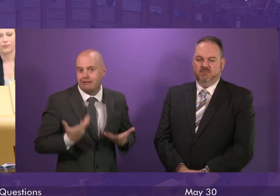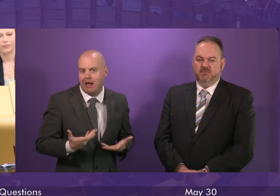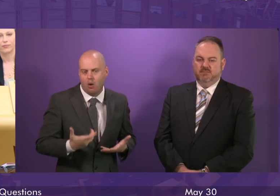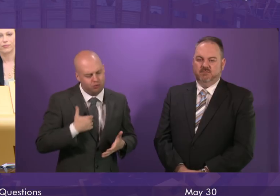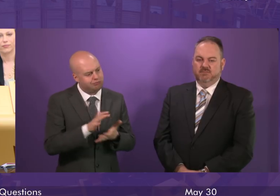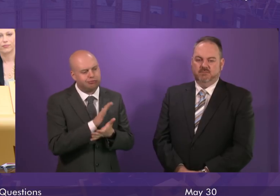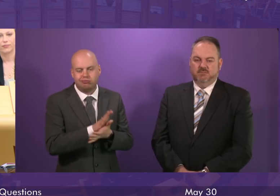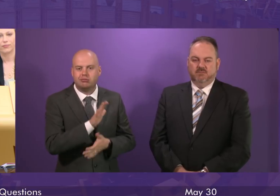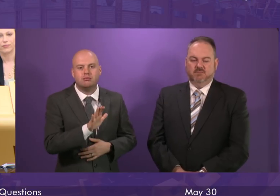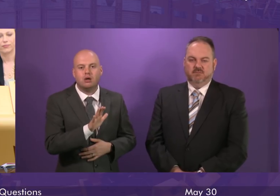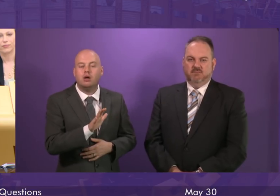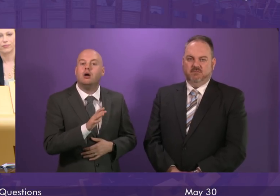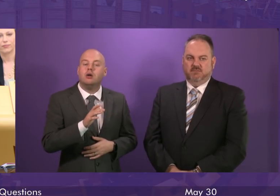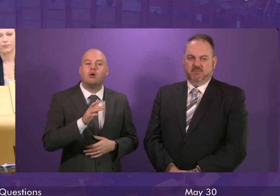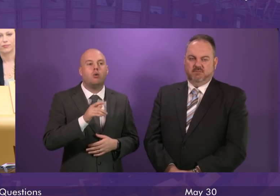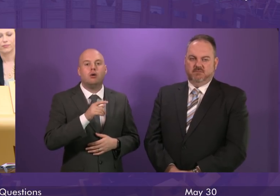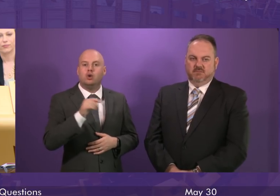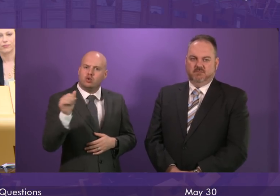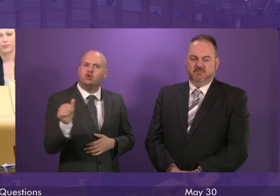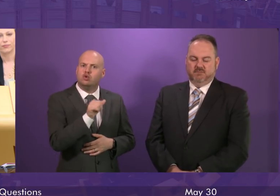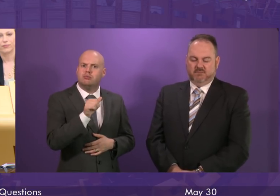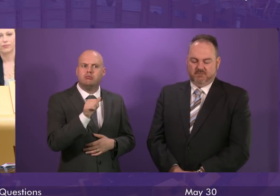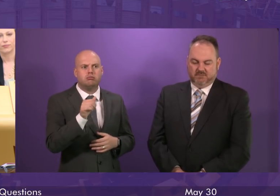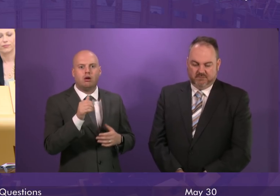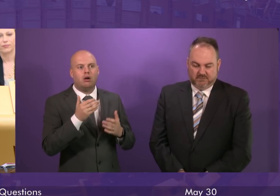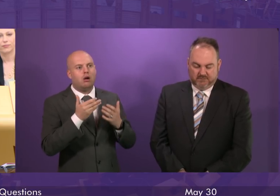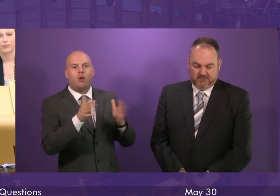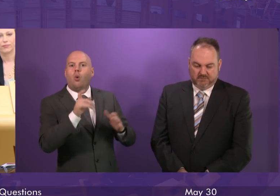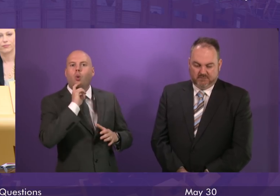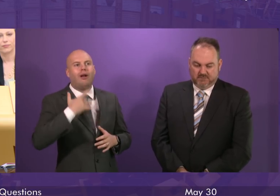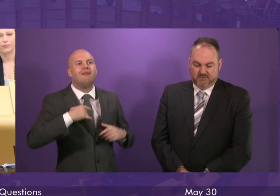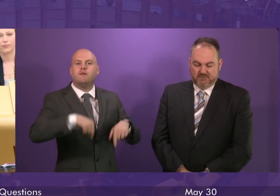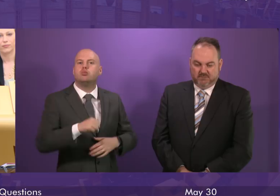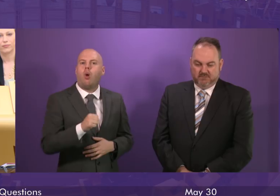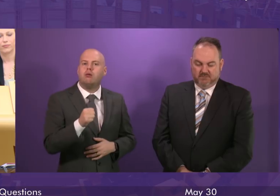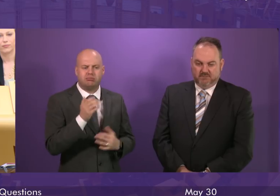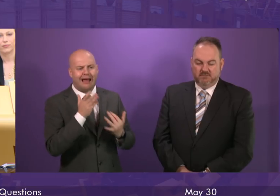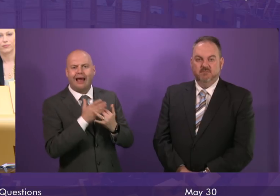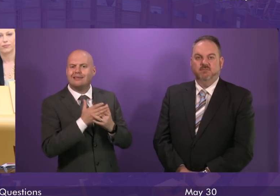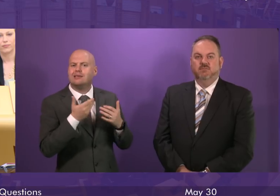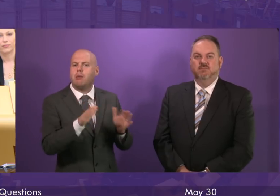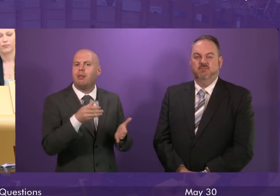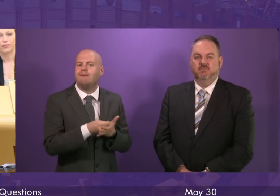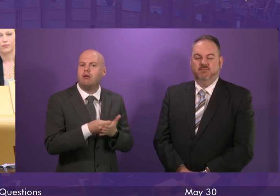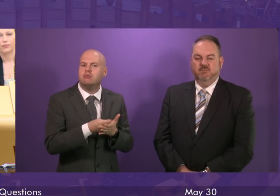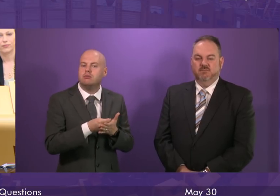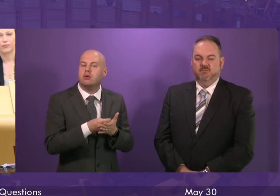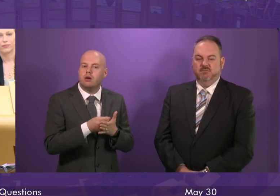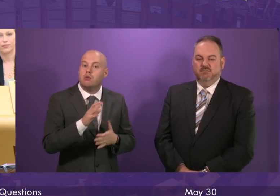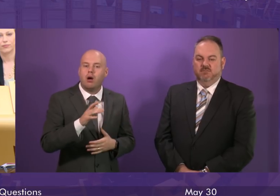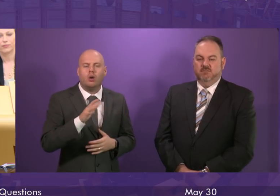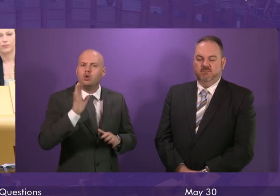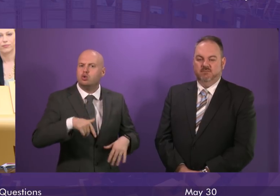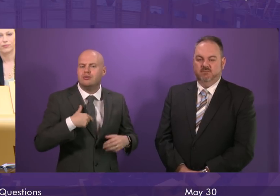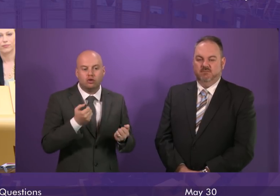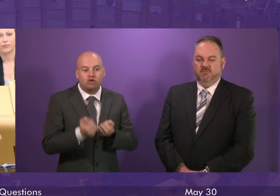categories access to public funds. But we want our policies to benefit anybody in poverty and in need in Scotland. We shouldn't judge